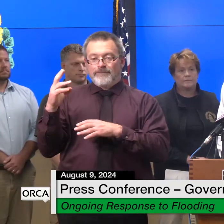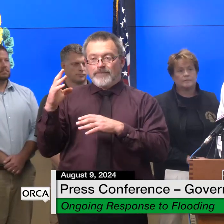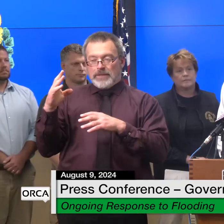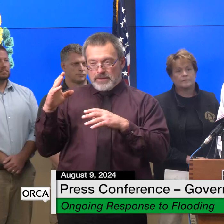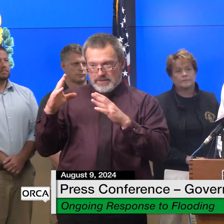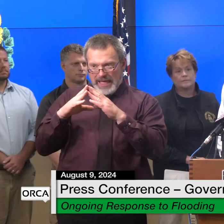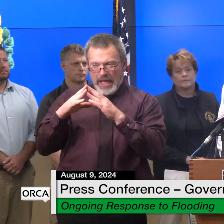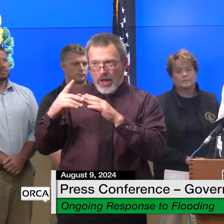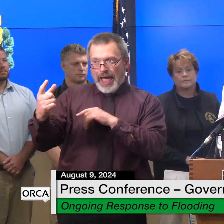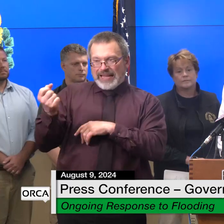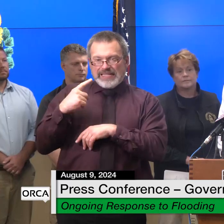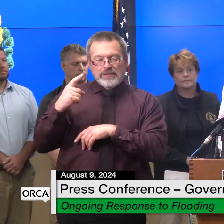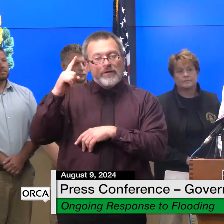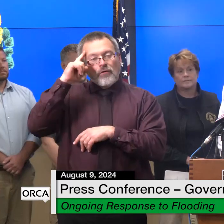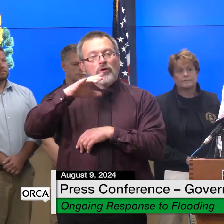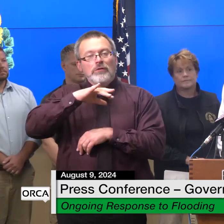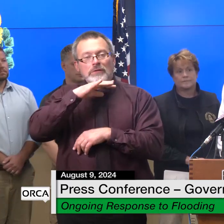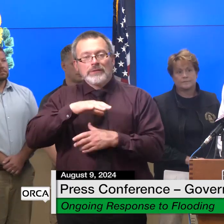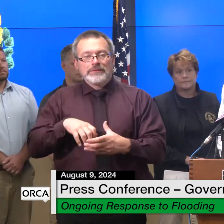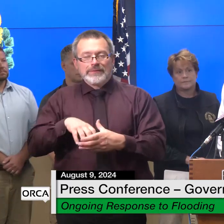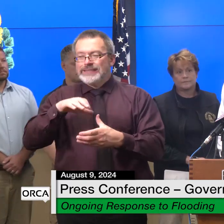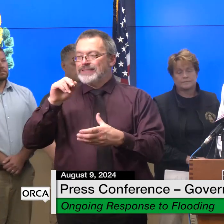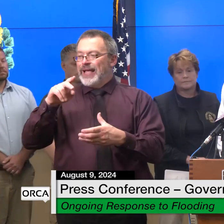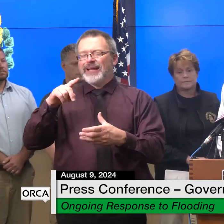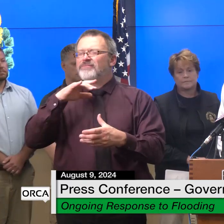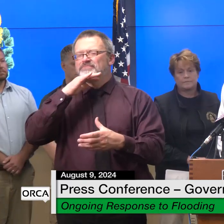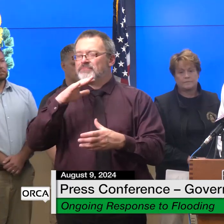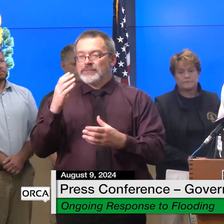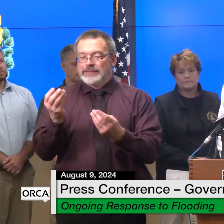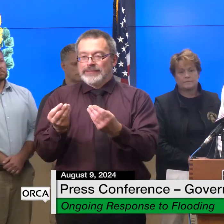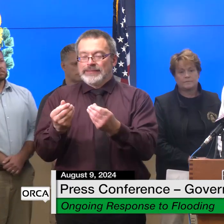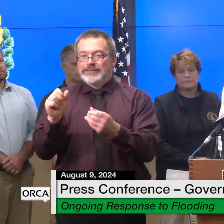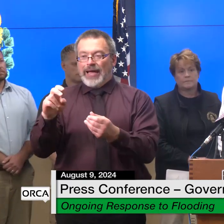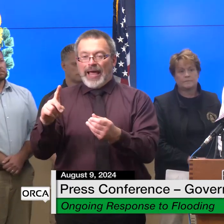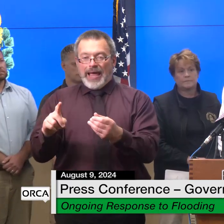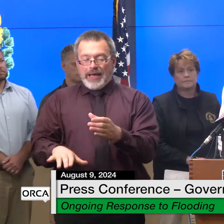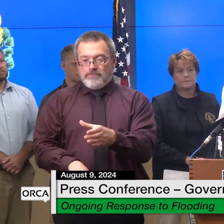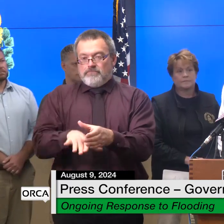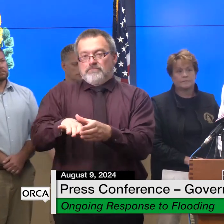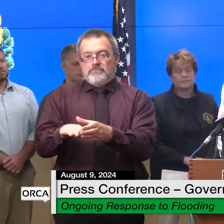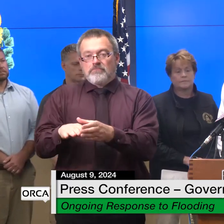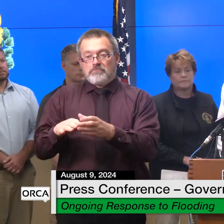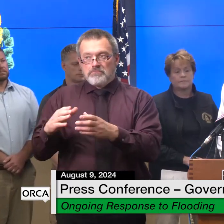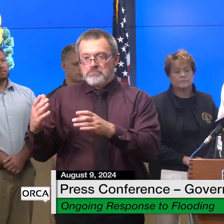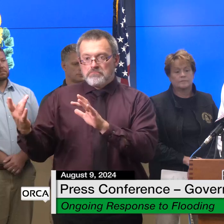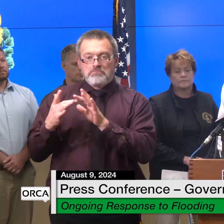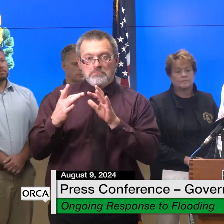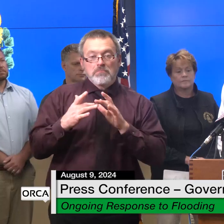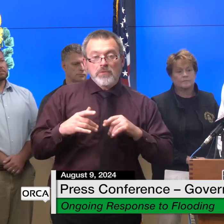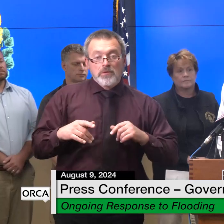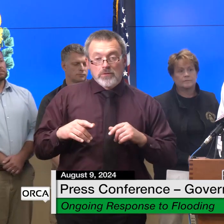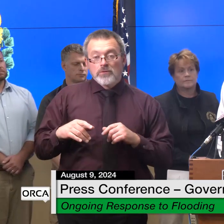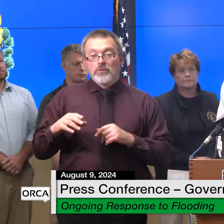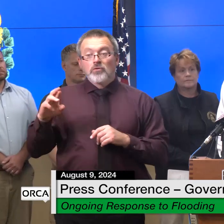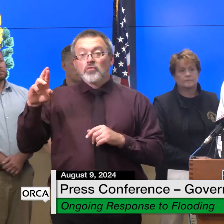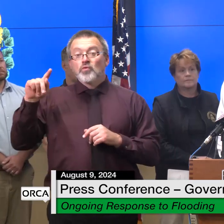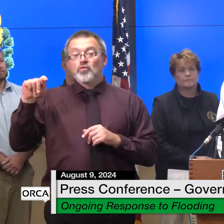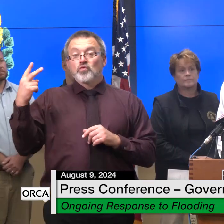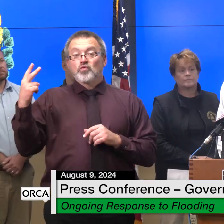and overnight on vermont route 2 at the intersection of 18 in waterford